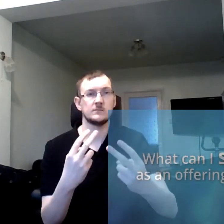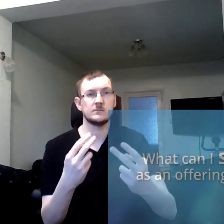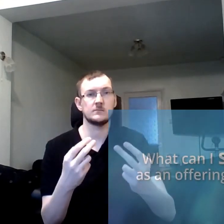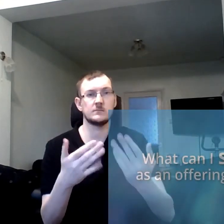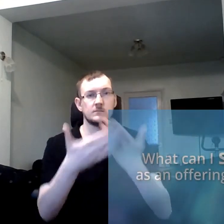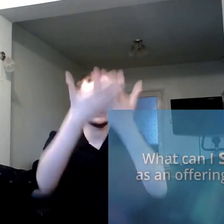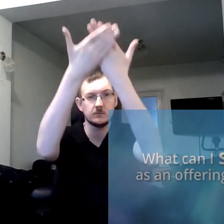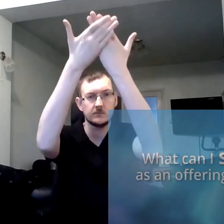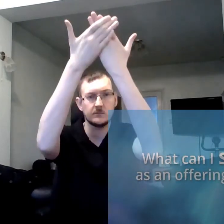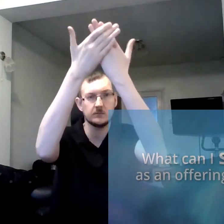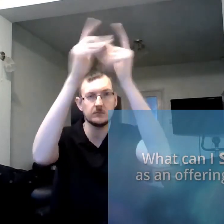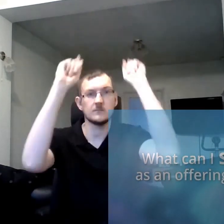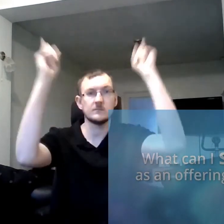an offering, Lord.